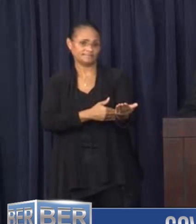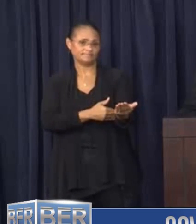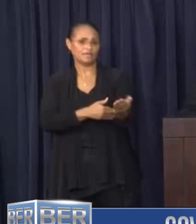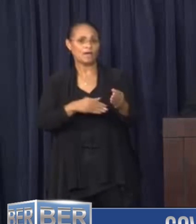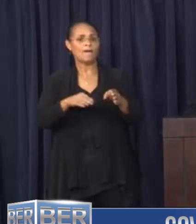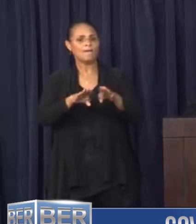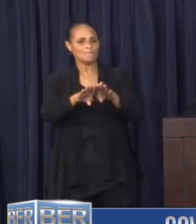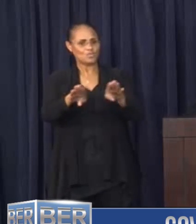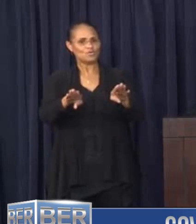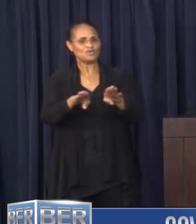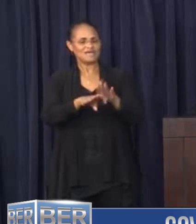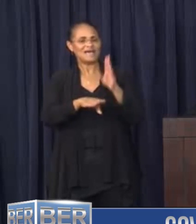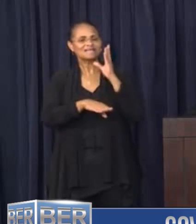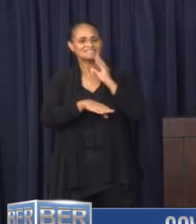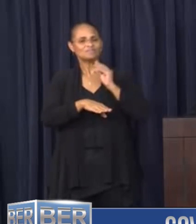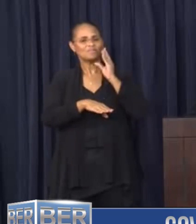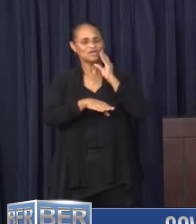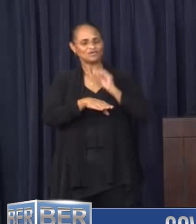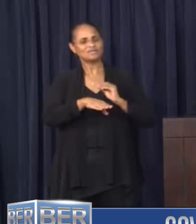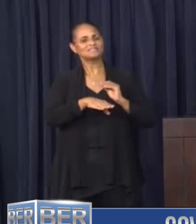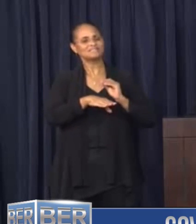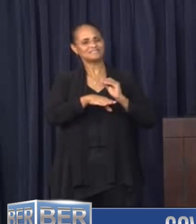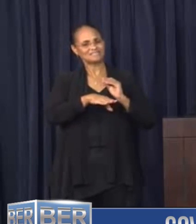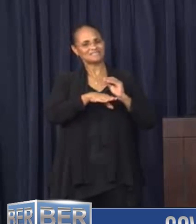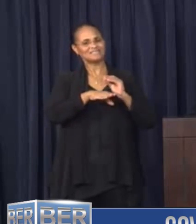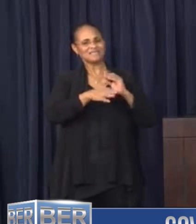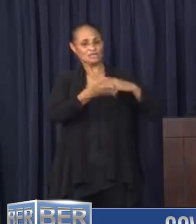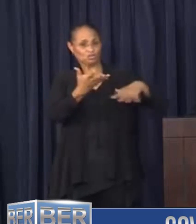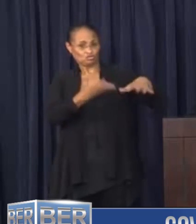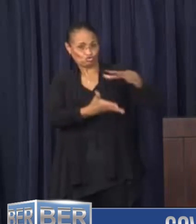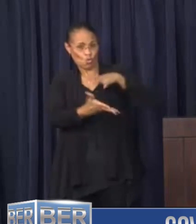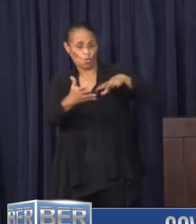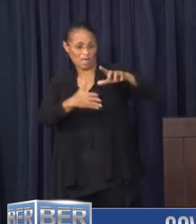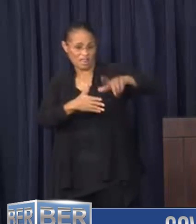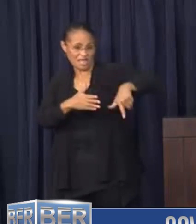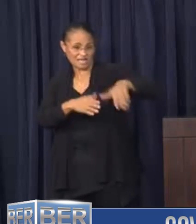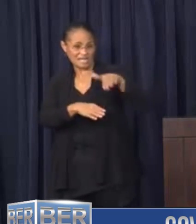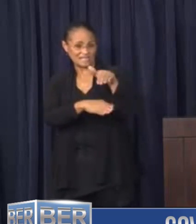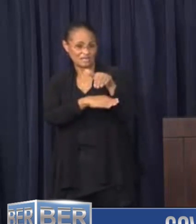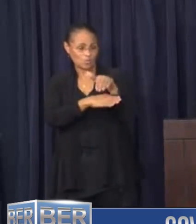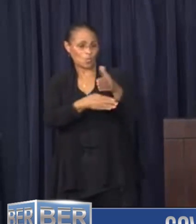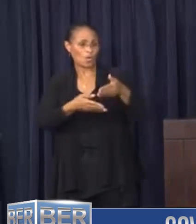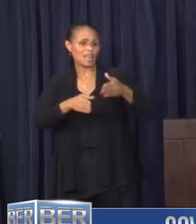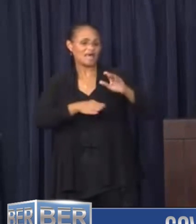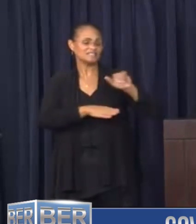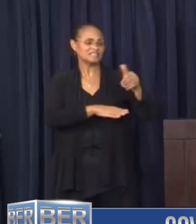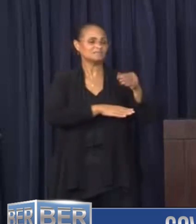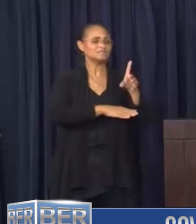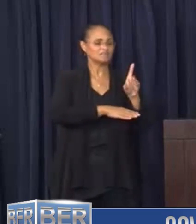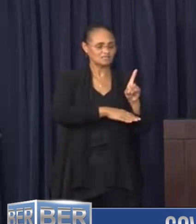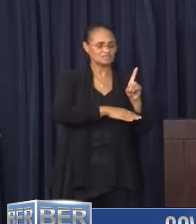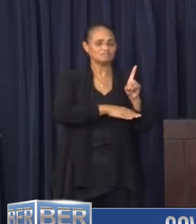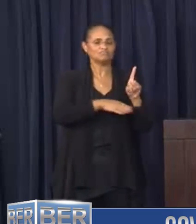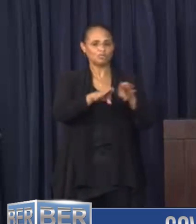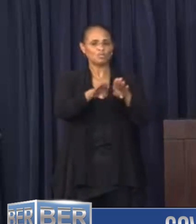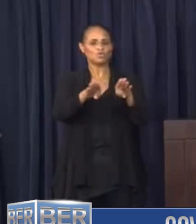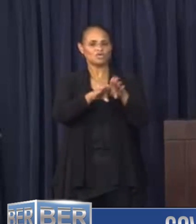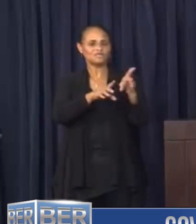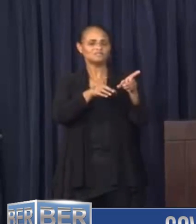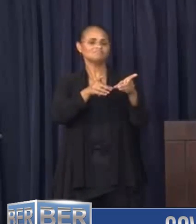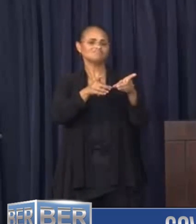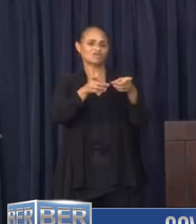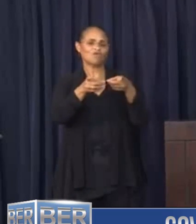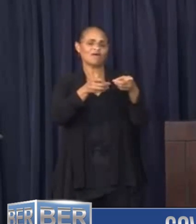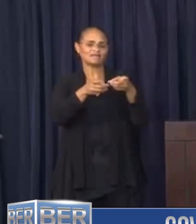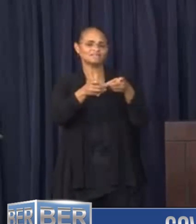Bermuda is to experience tropical forest winds later on Tuesday evening. will let James Dodgson, the Director of the Bermuda Weather Service, discuss